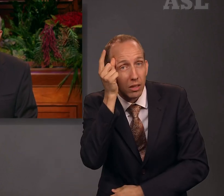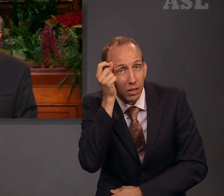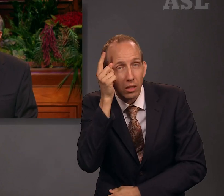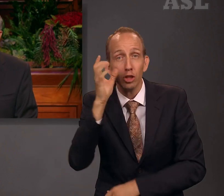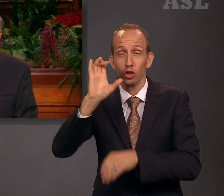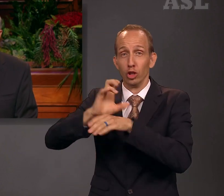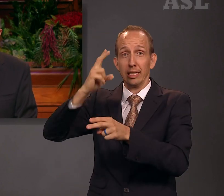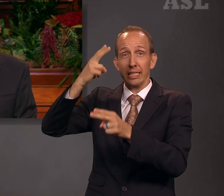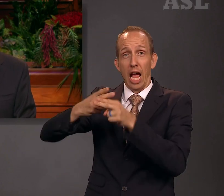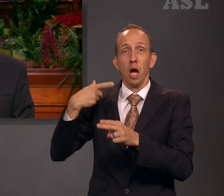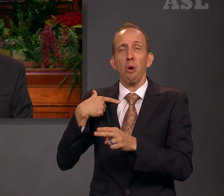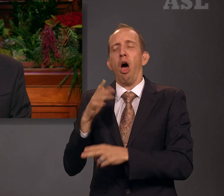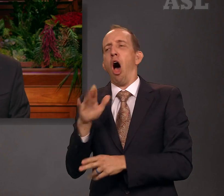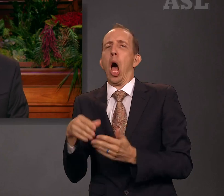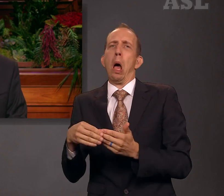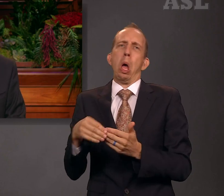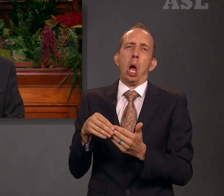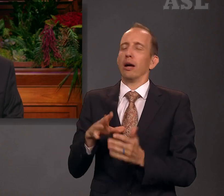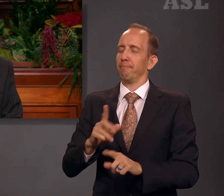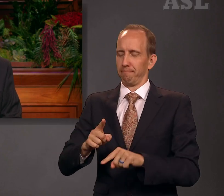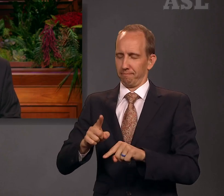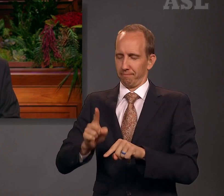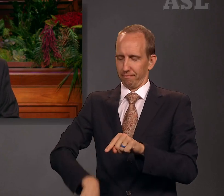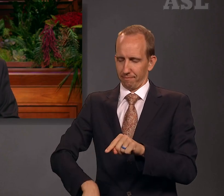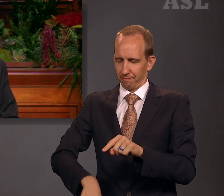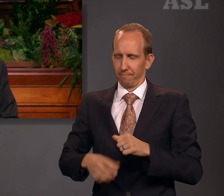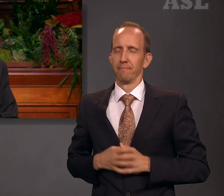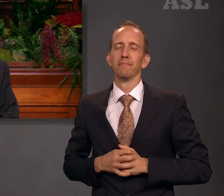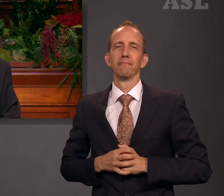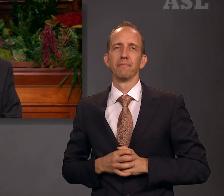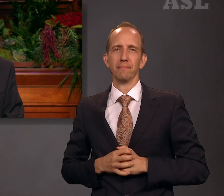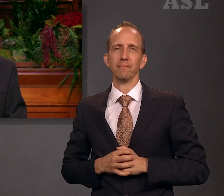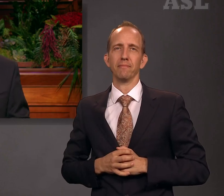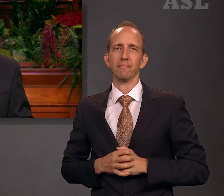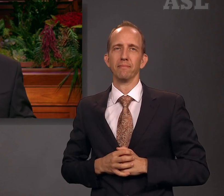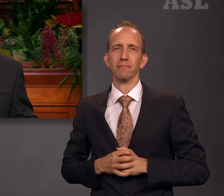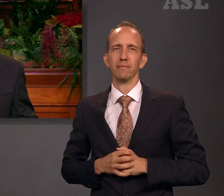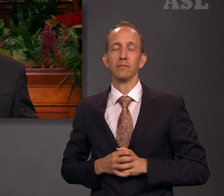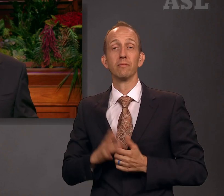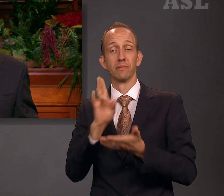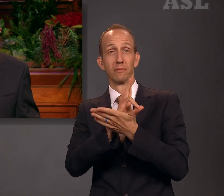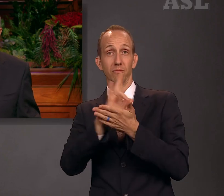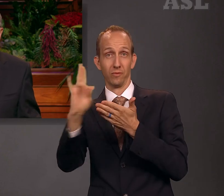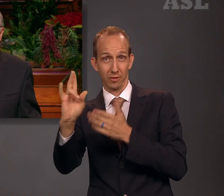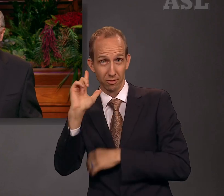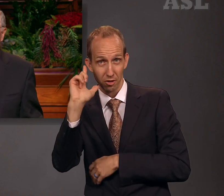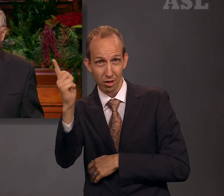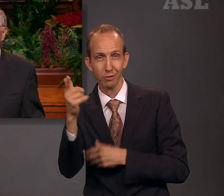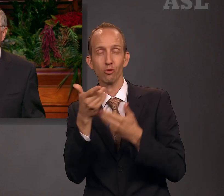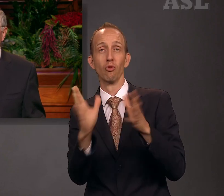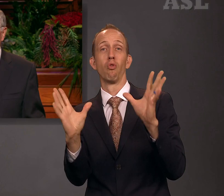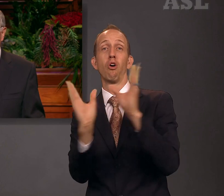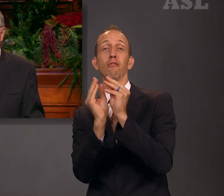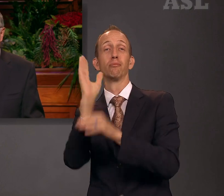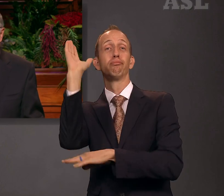The name of the Church is not negotiable. Seven weeks later, President Nelson spoke in general conference.